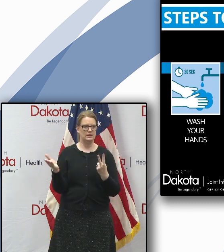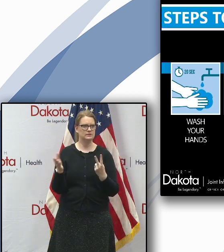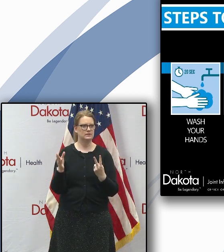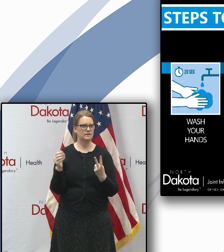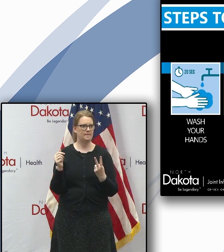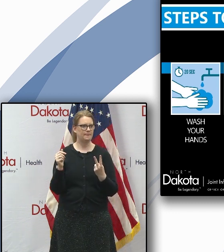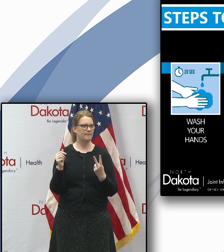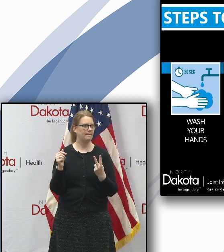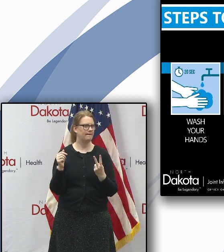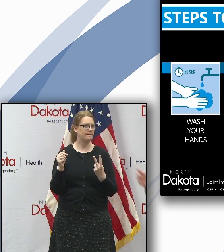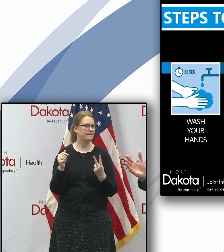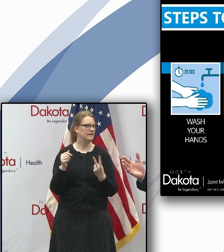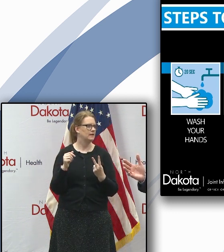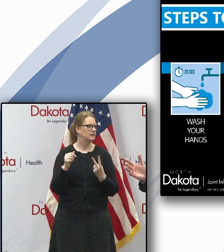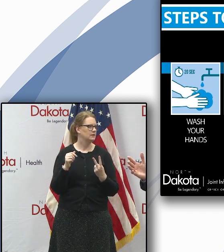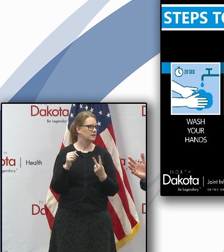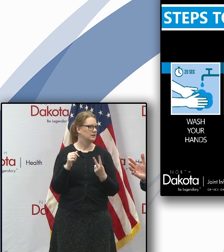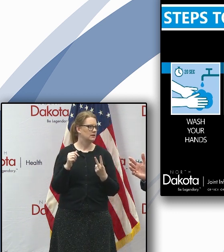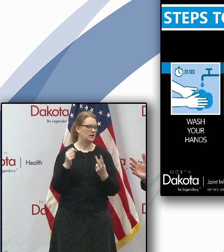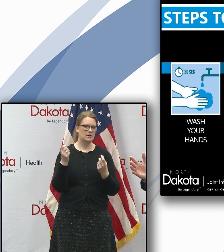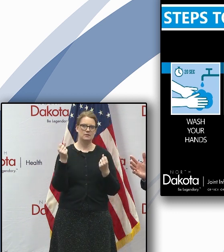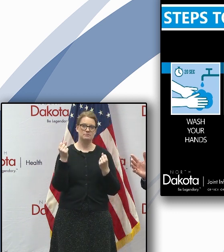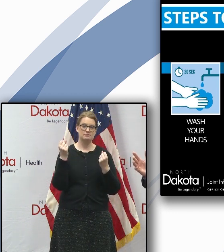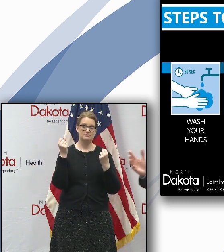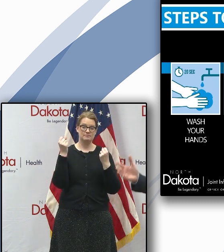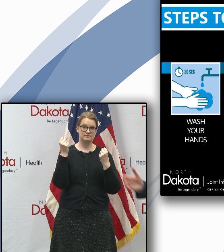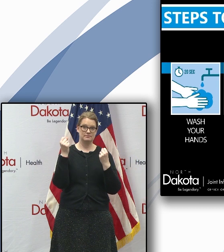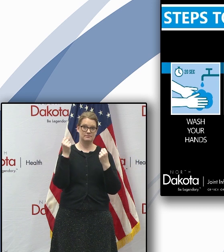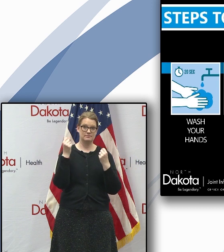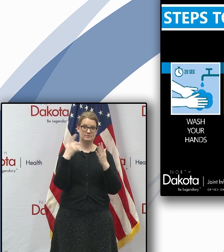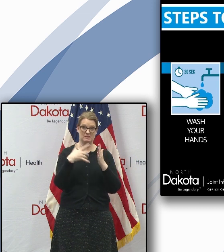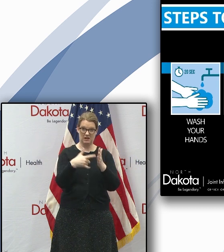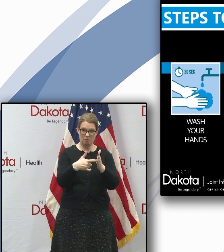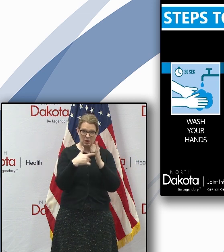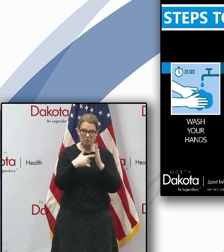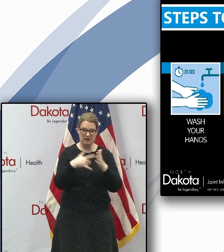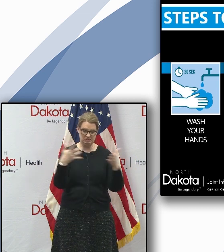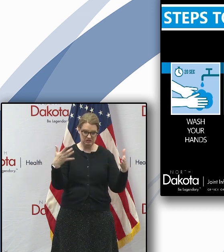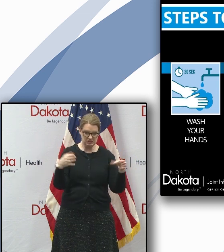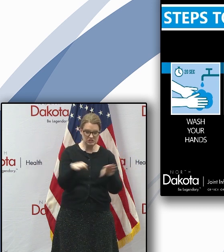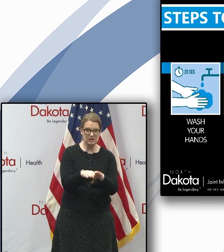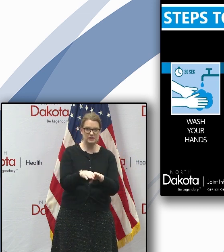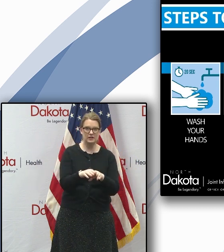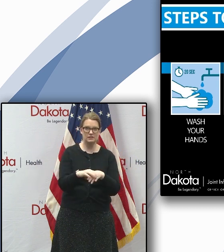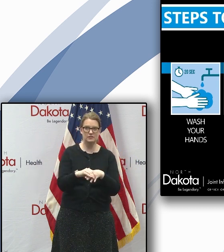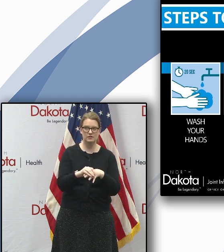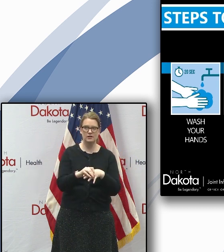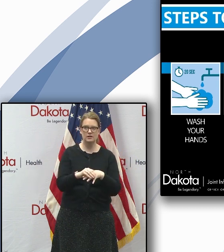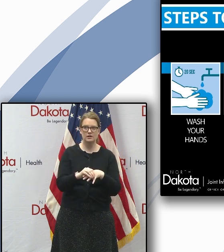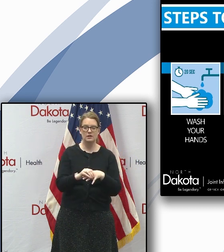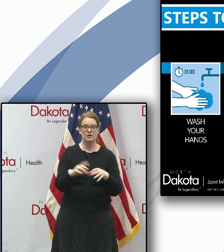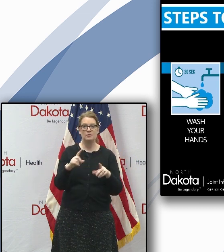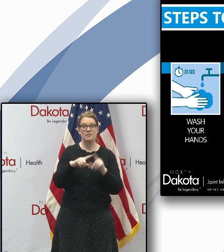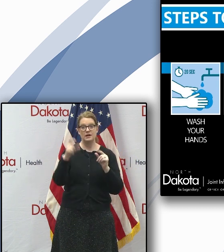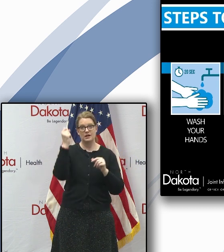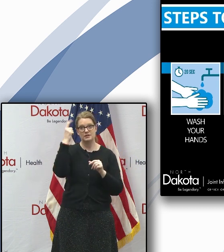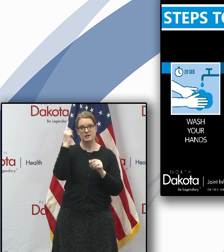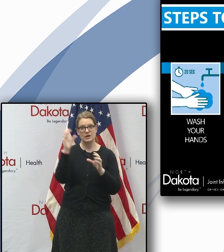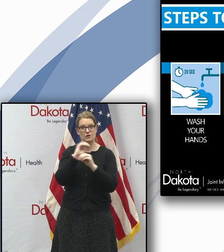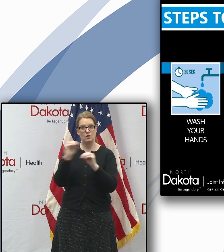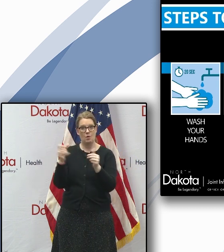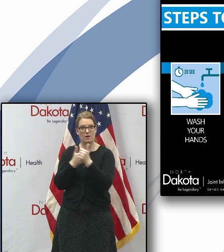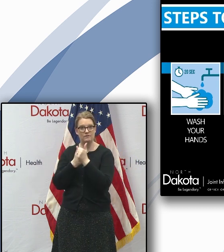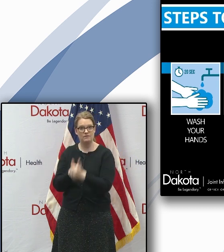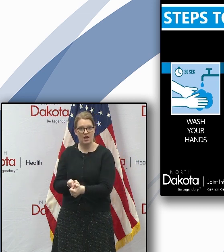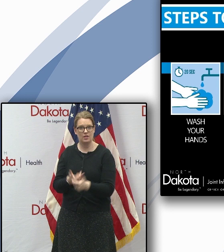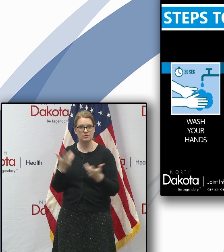have you know massive mandatory uh required shutdowns which some people clamor for but no one follows those orders it